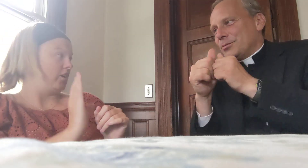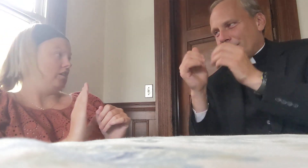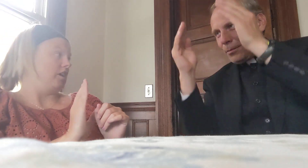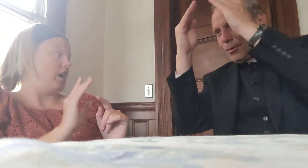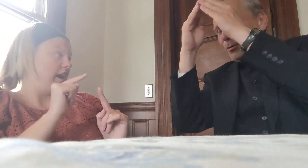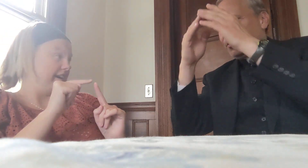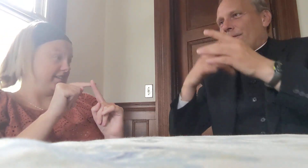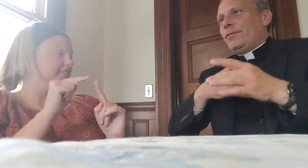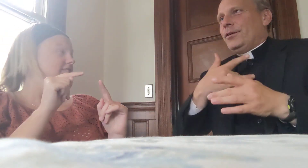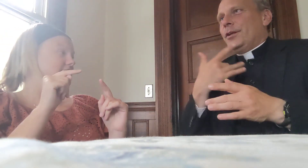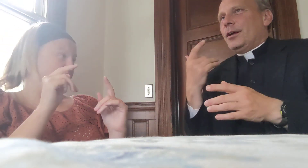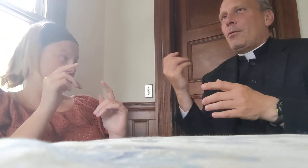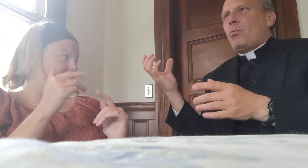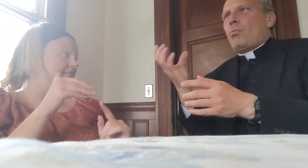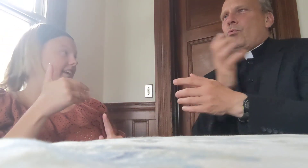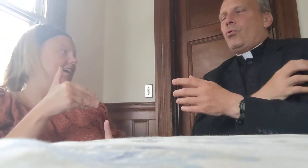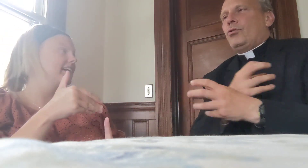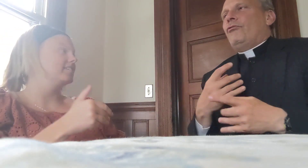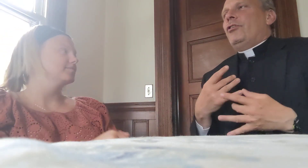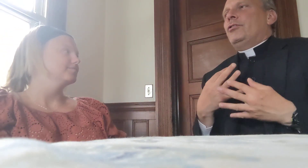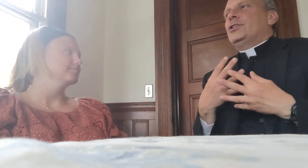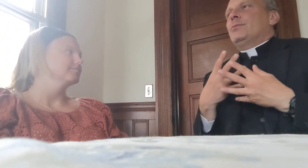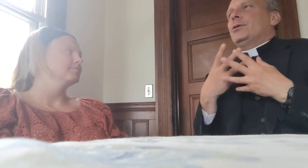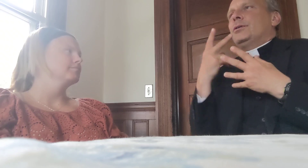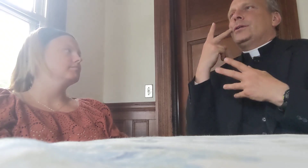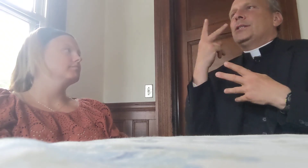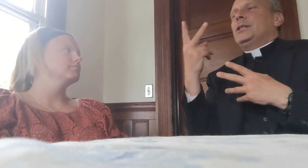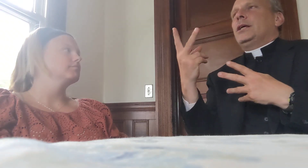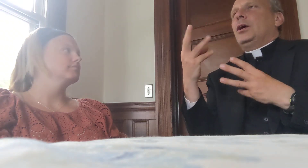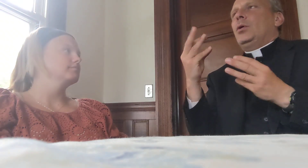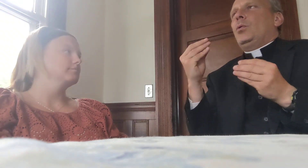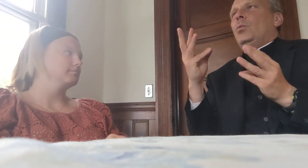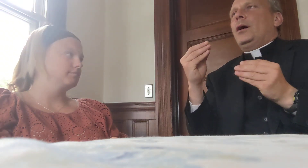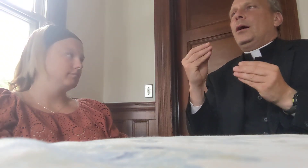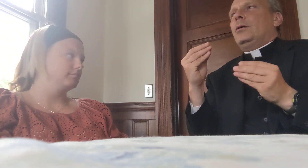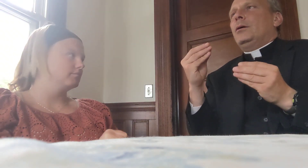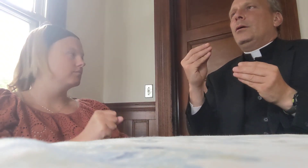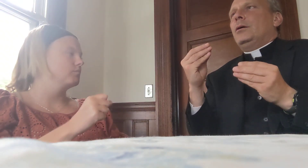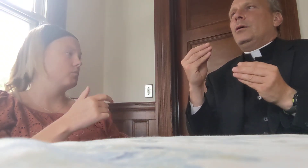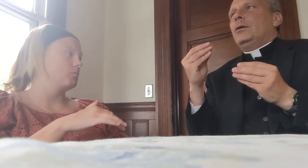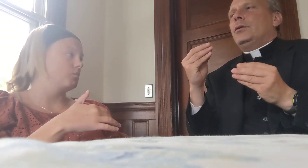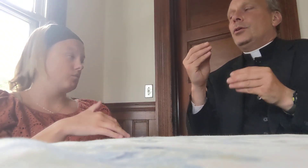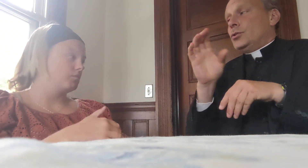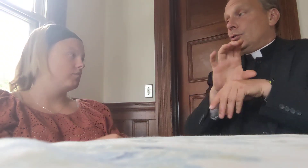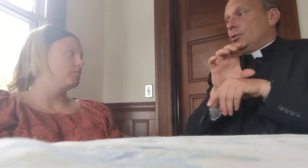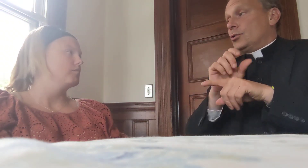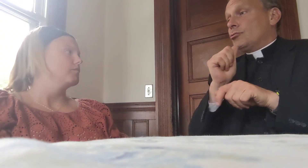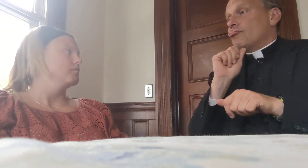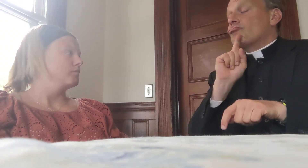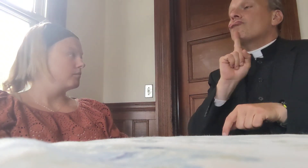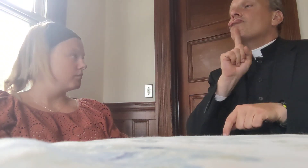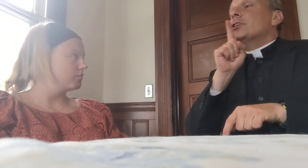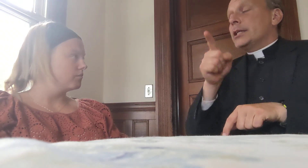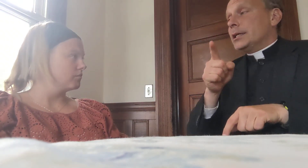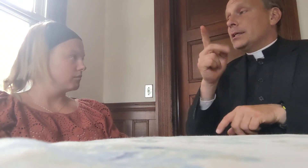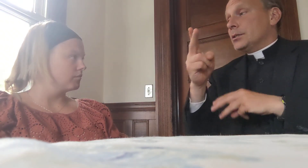with the pope, you feel like, phew, it's very inspiring, you can see, like, wow, the, the church really is